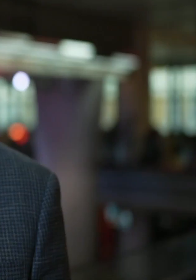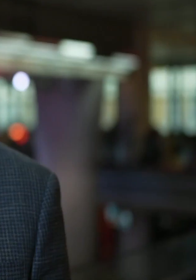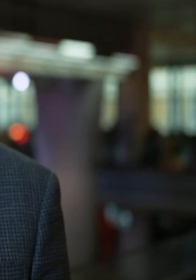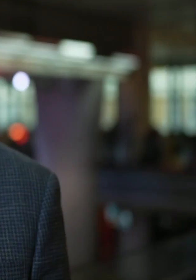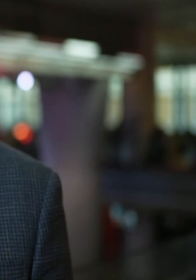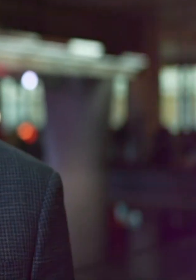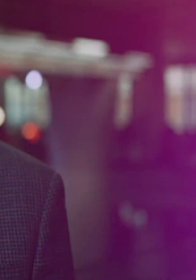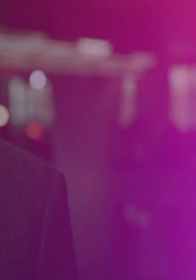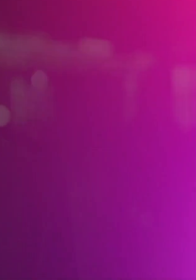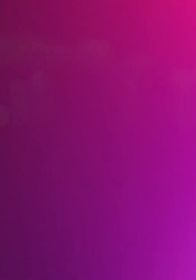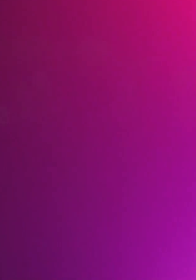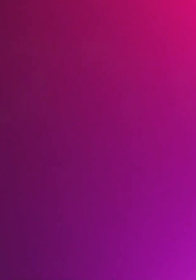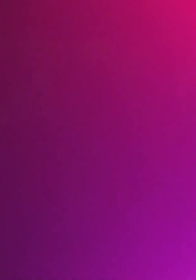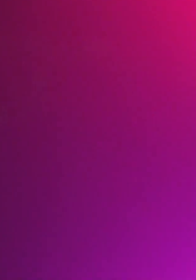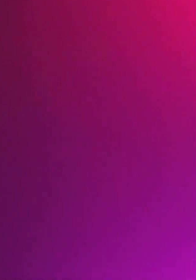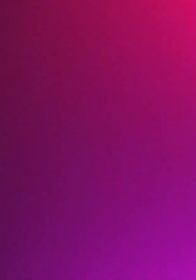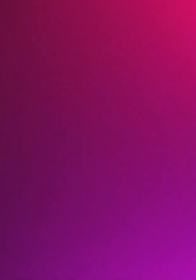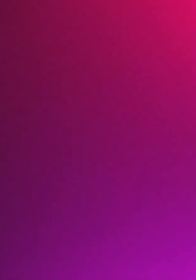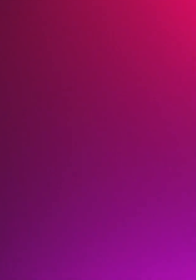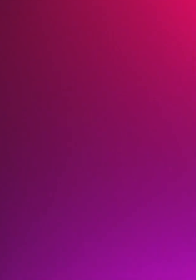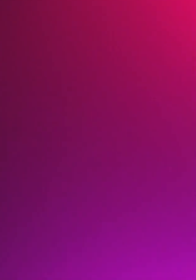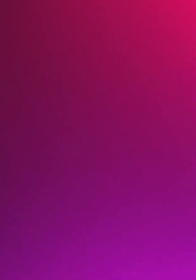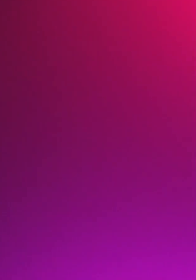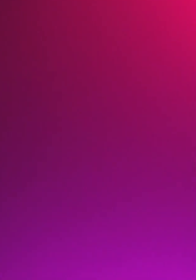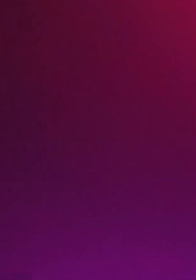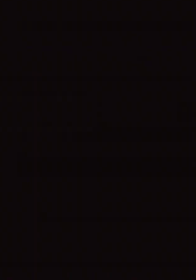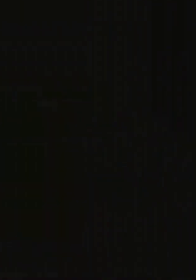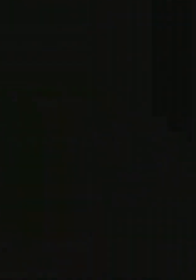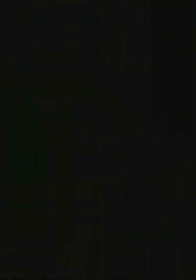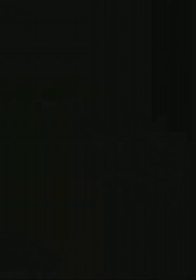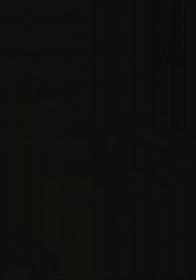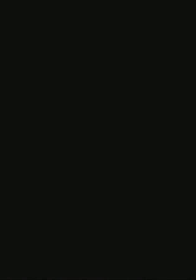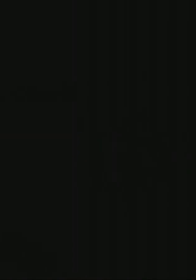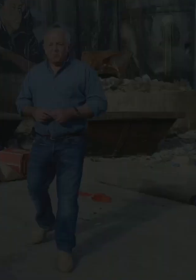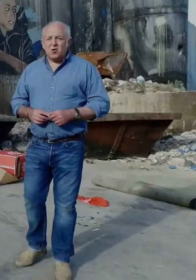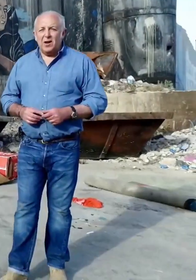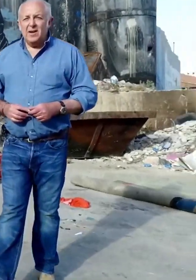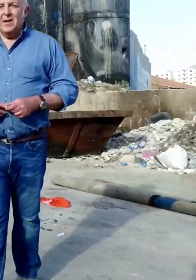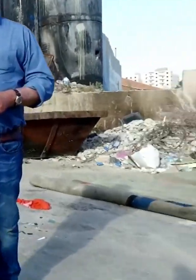Absolutely no spin. Unspun World. Watch on BBC iPlayer.